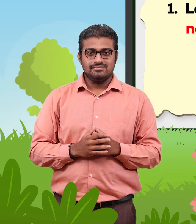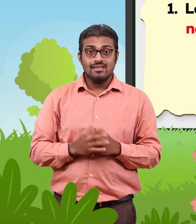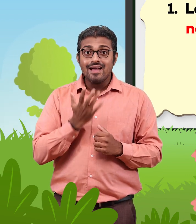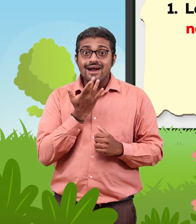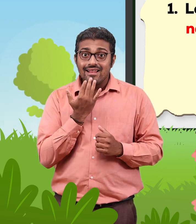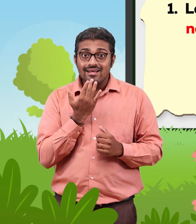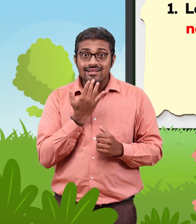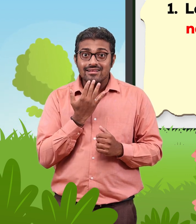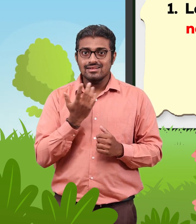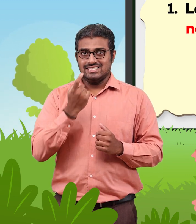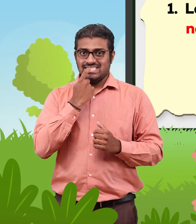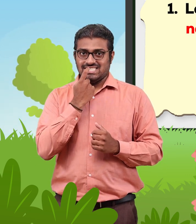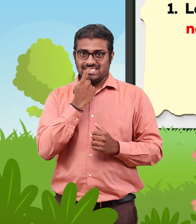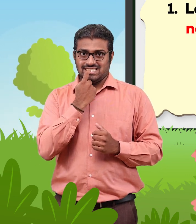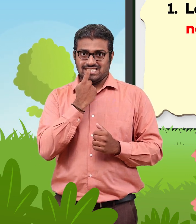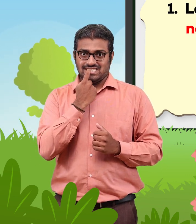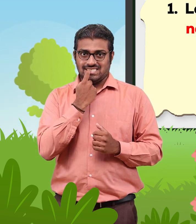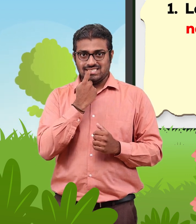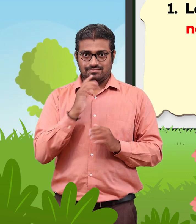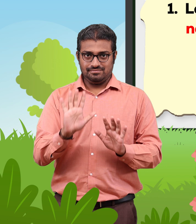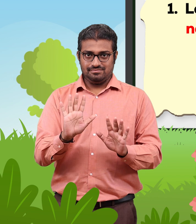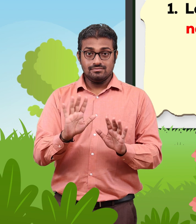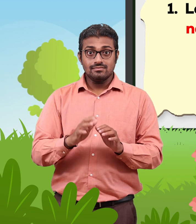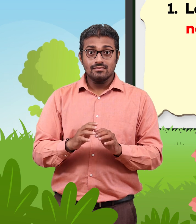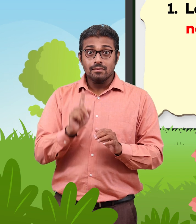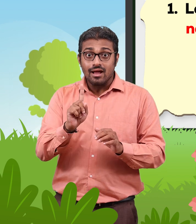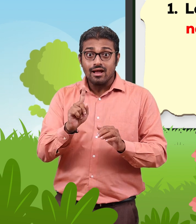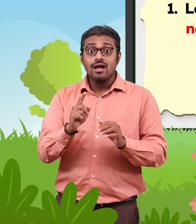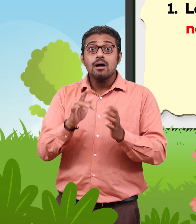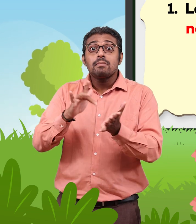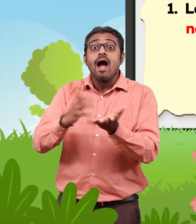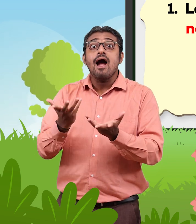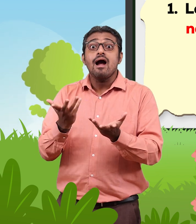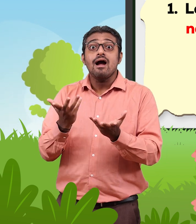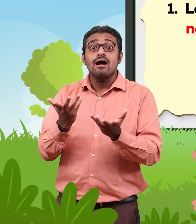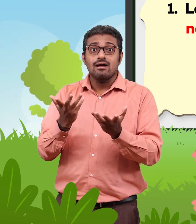Look for a white thing which is hidden near the board and under the table.